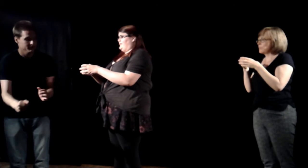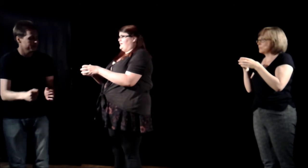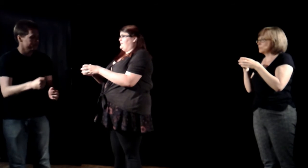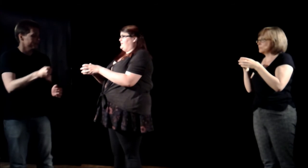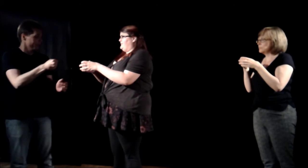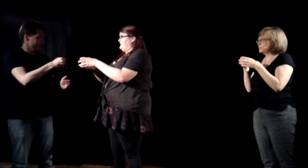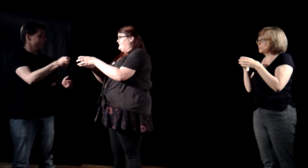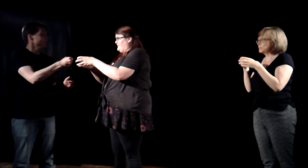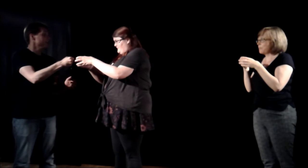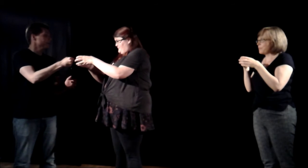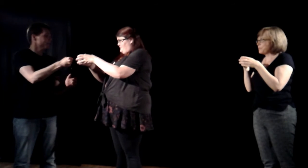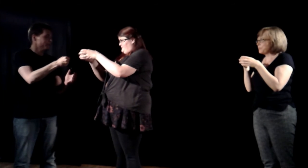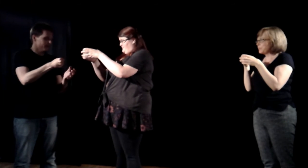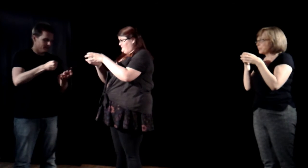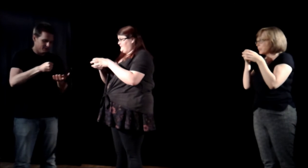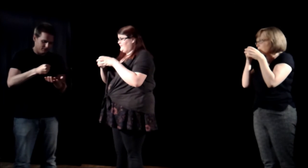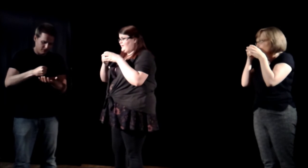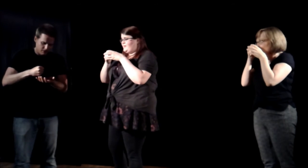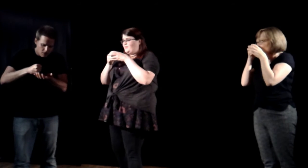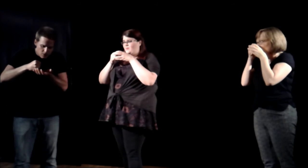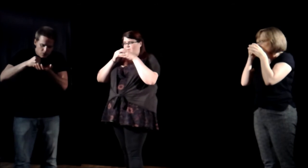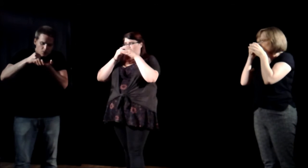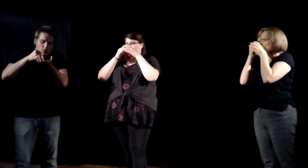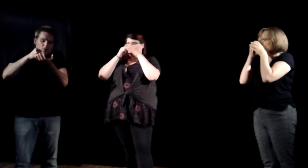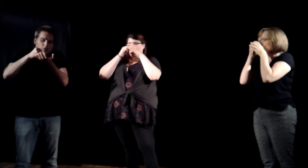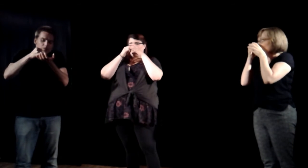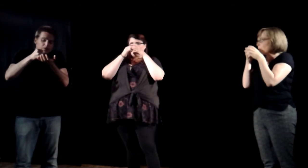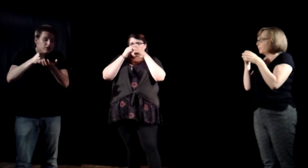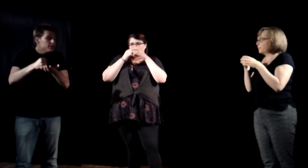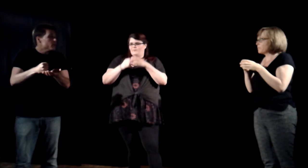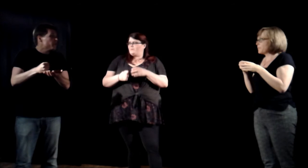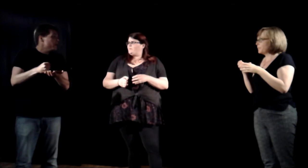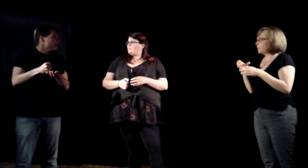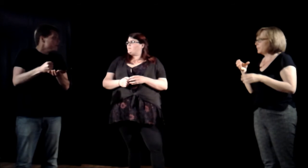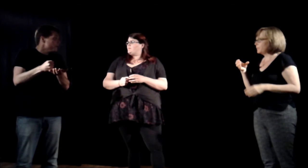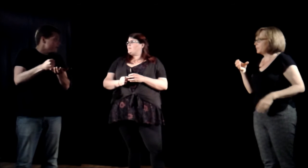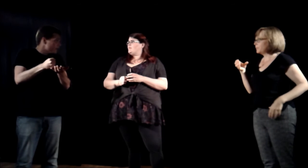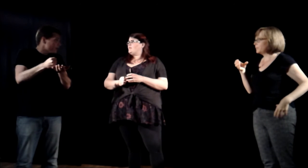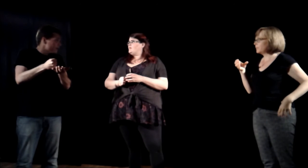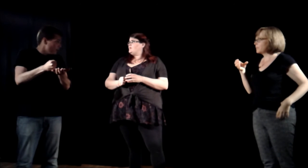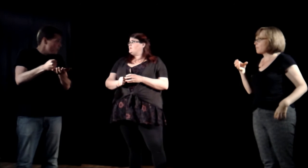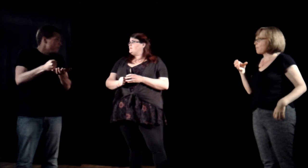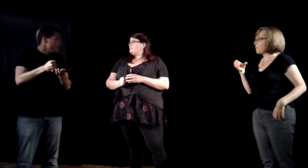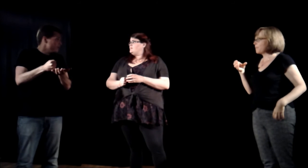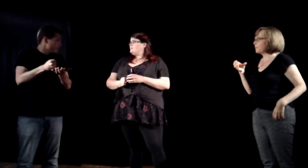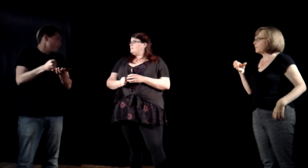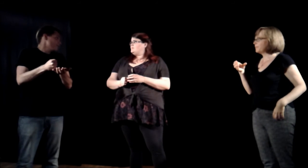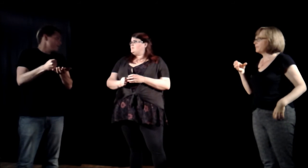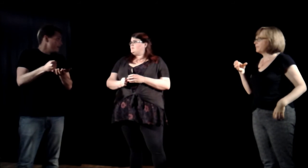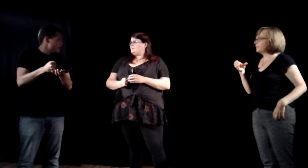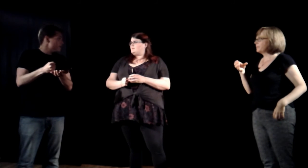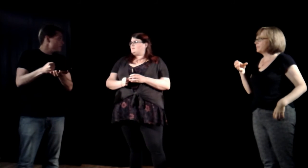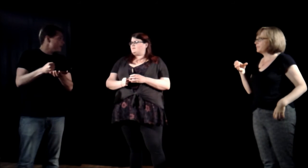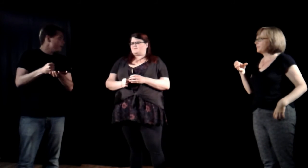To tequila. tequila. You know, Sarah, you can come with me next Tuesday.